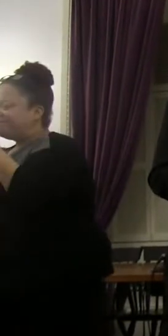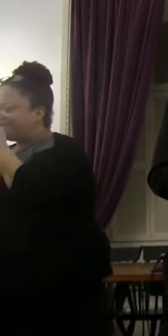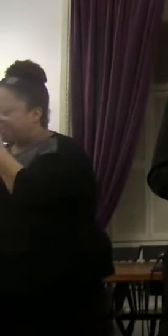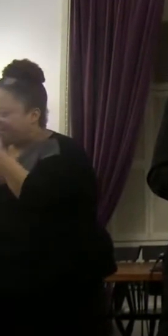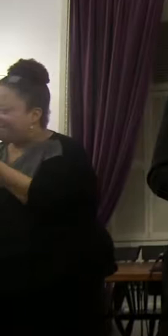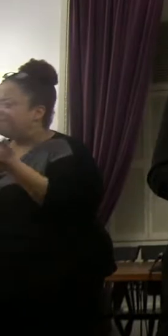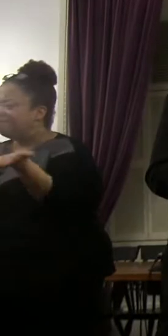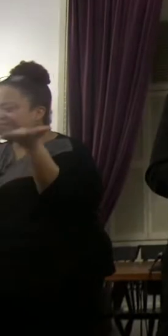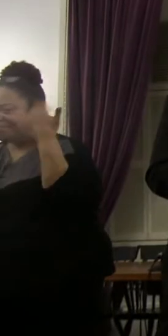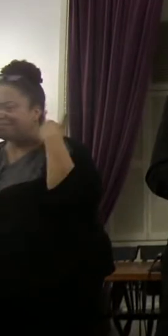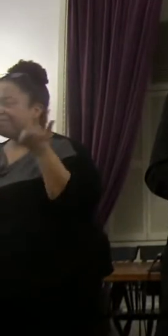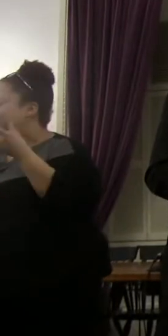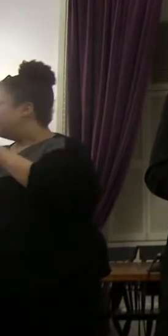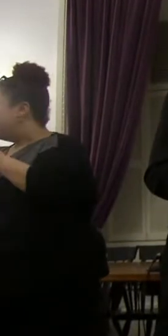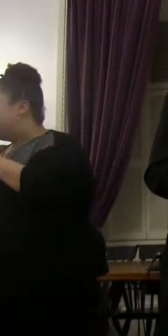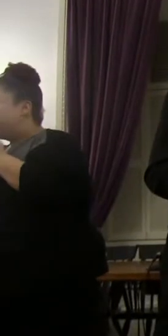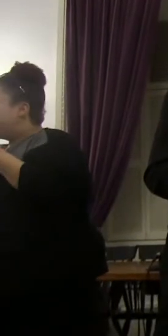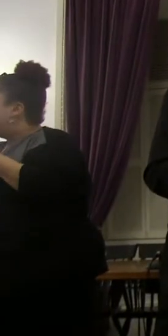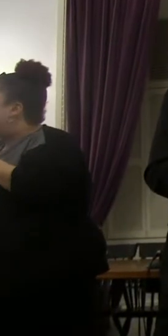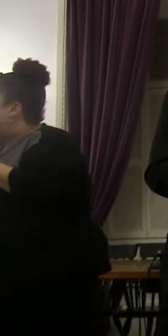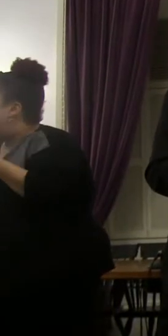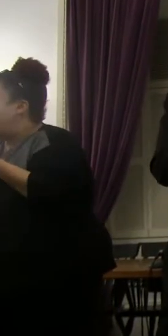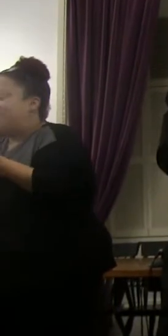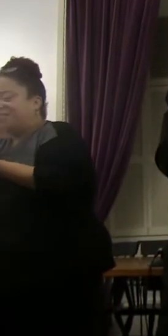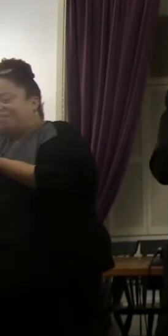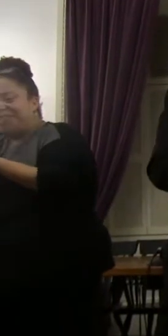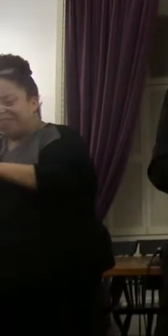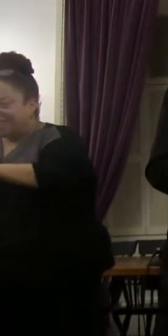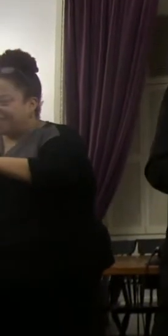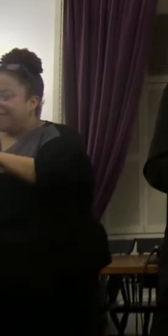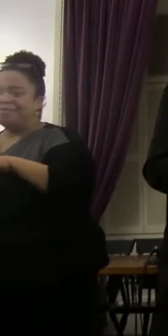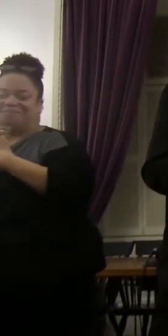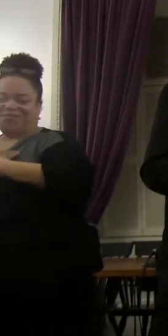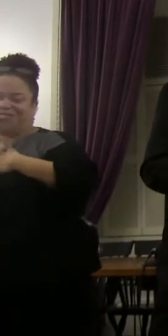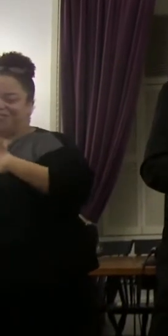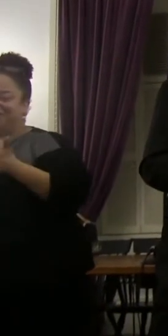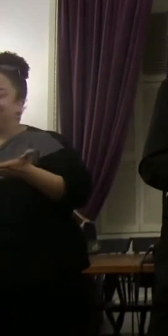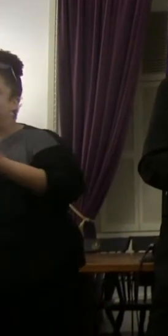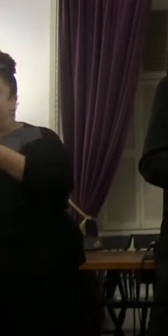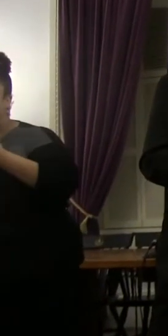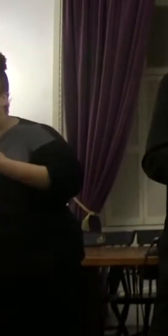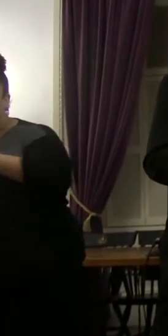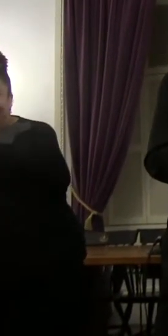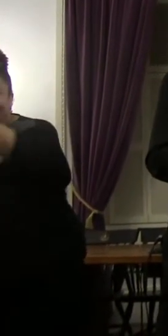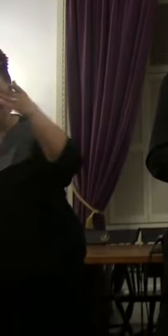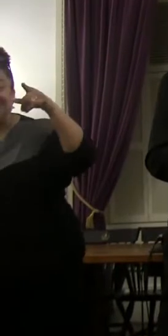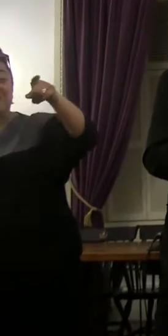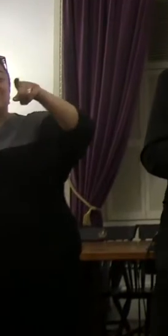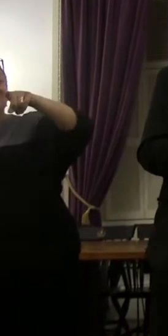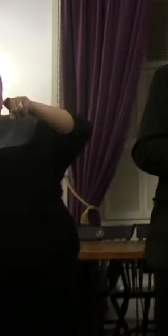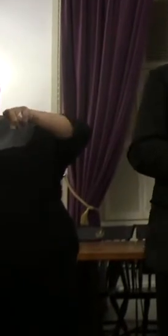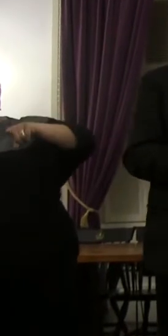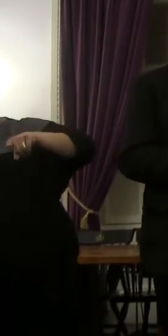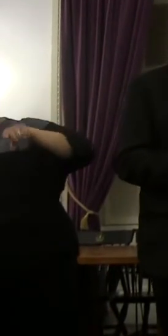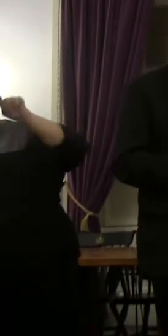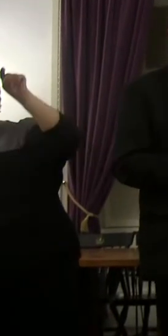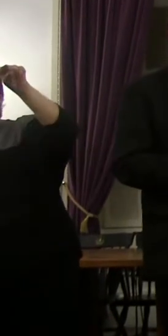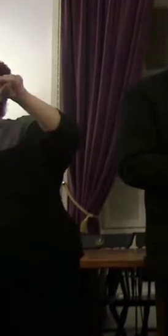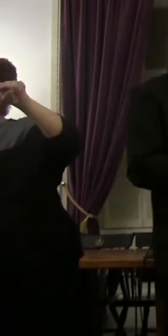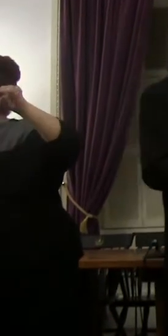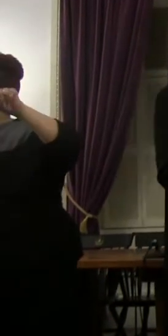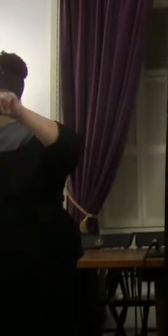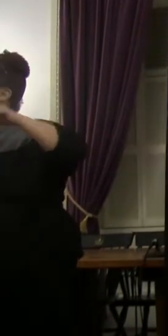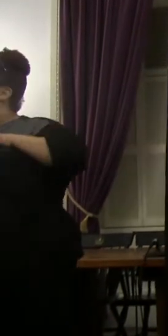to serve you. So again. I thank you for coming in. Nice to see you again Lewis. Yeah. And we'll see you at Thunder Road this. This summer.